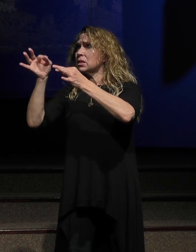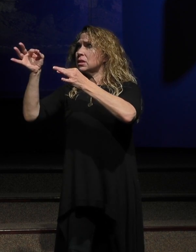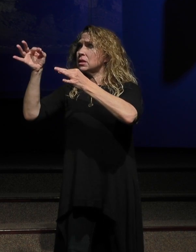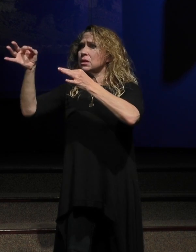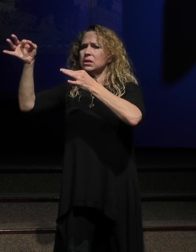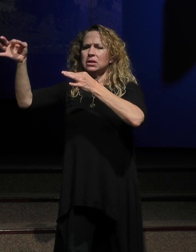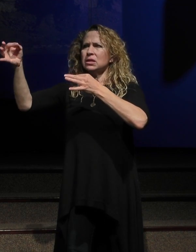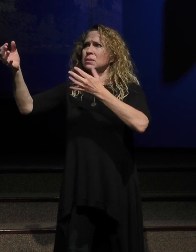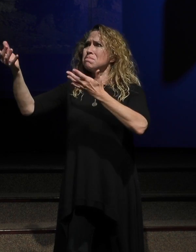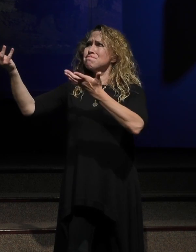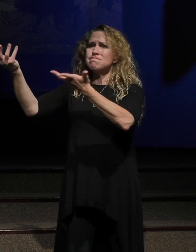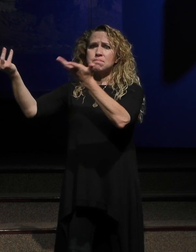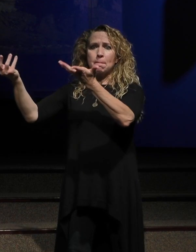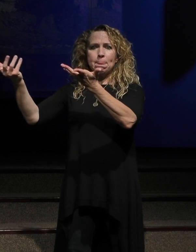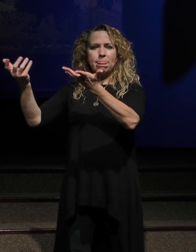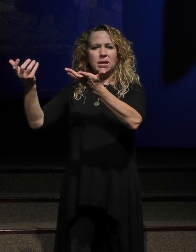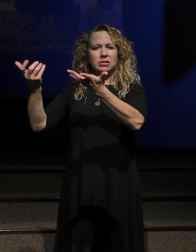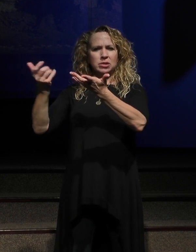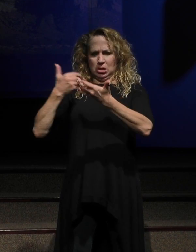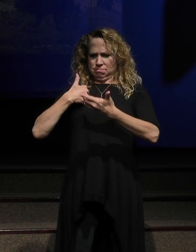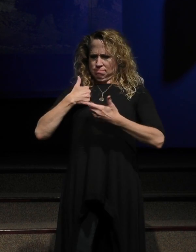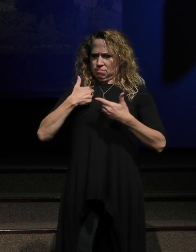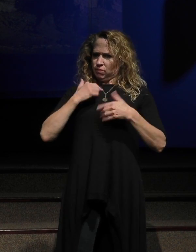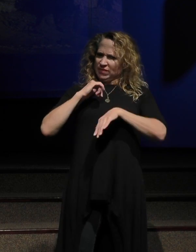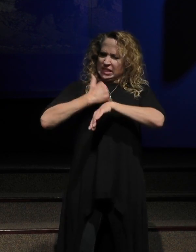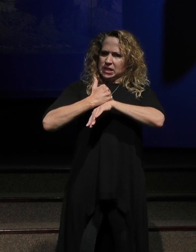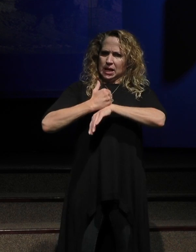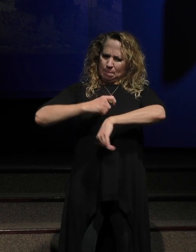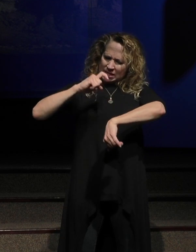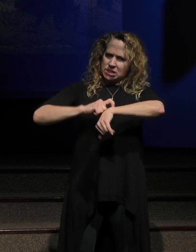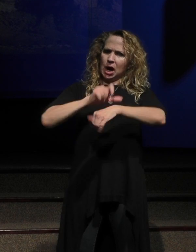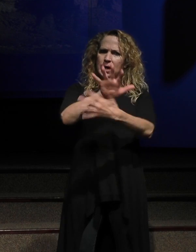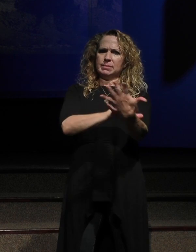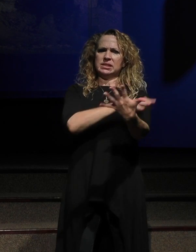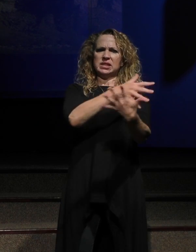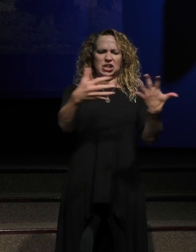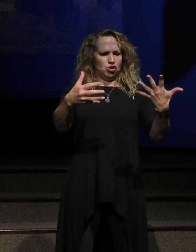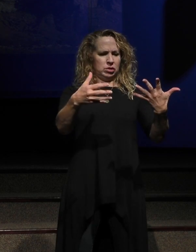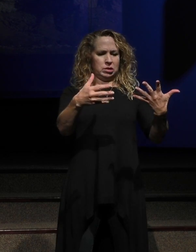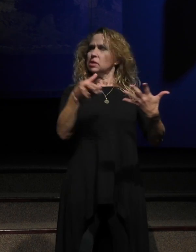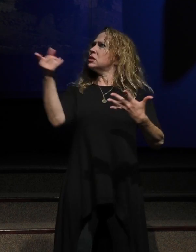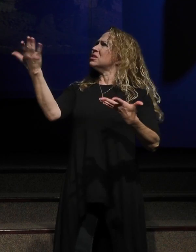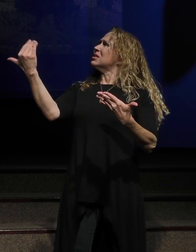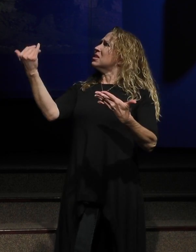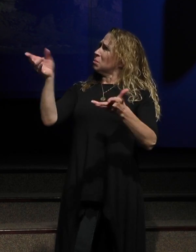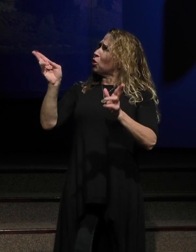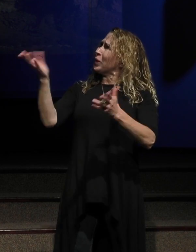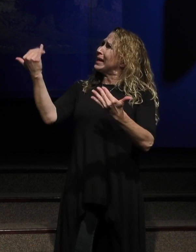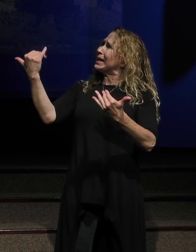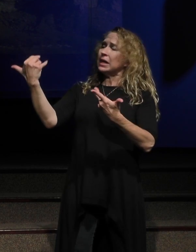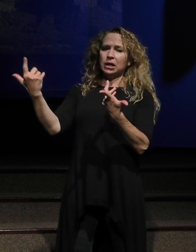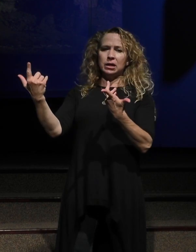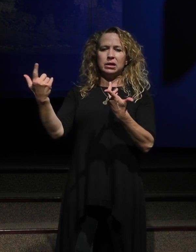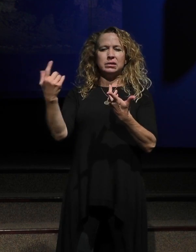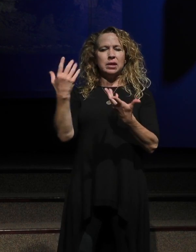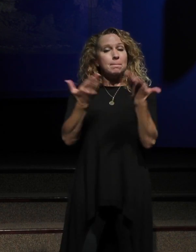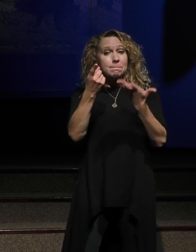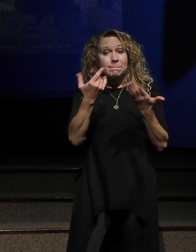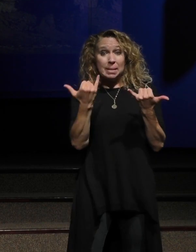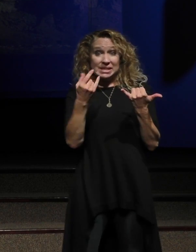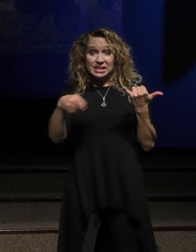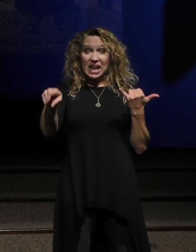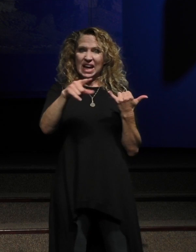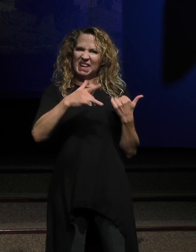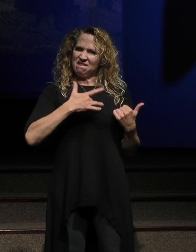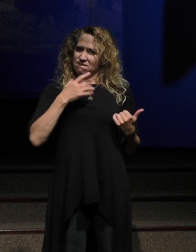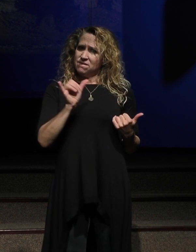operate in our predetermined time schedule. Think about your own desk of prayer for just a moment. Maybe today you're feeling just